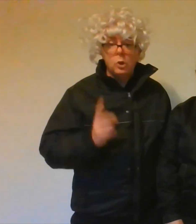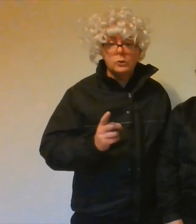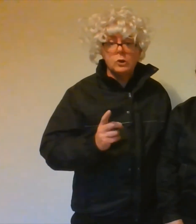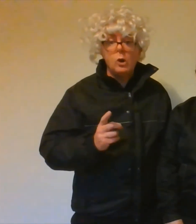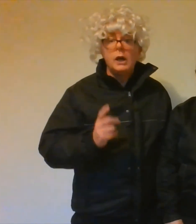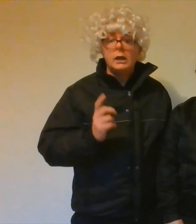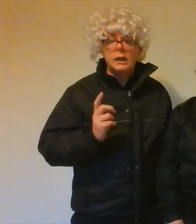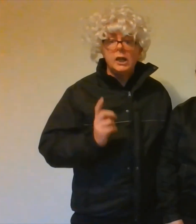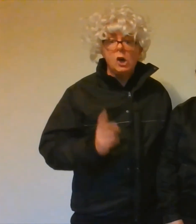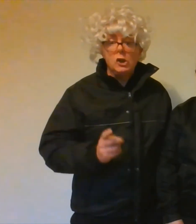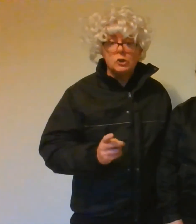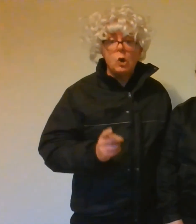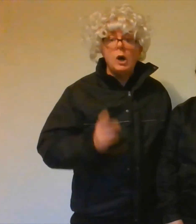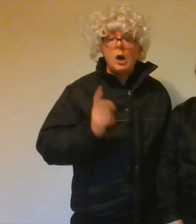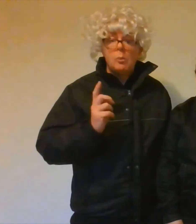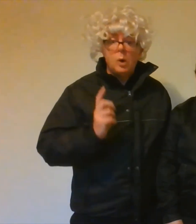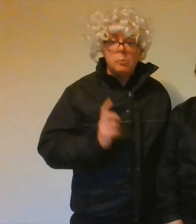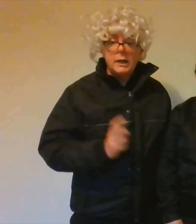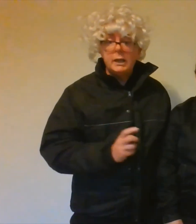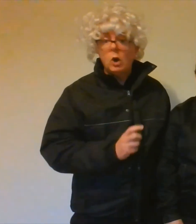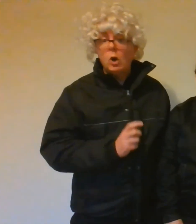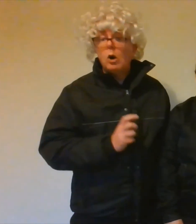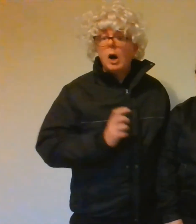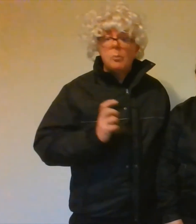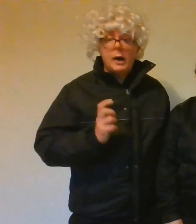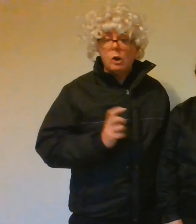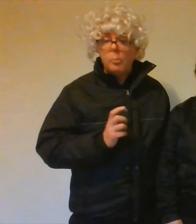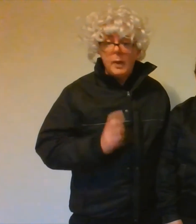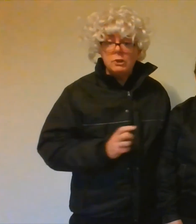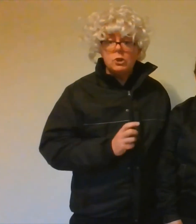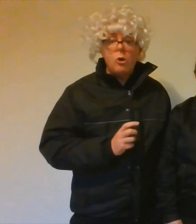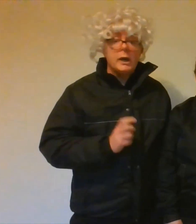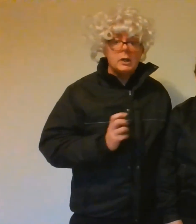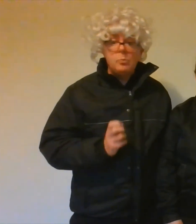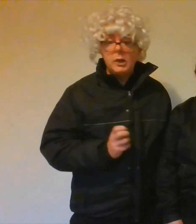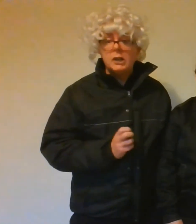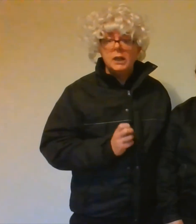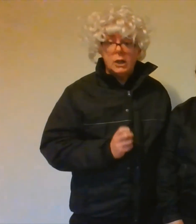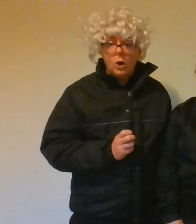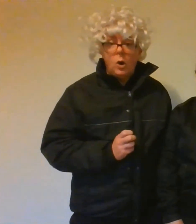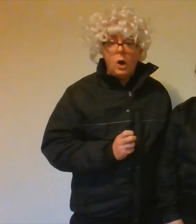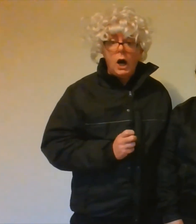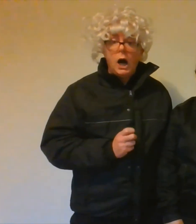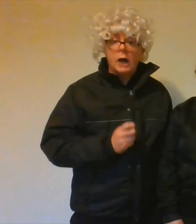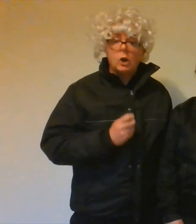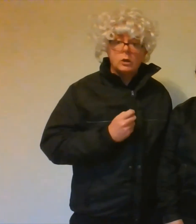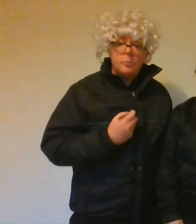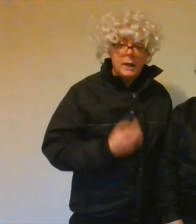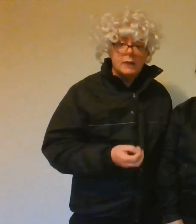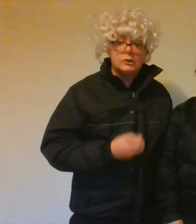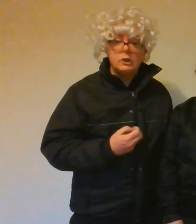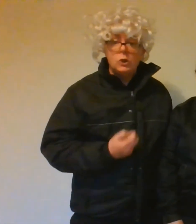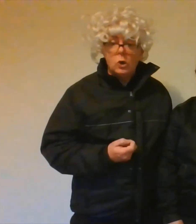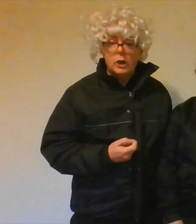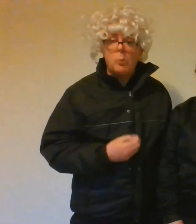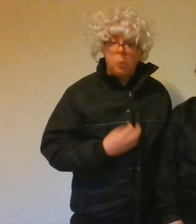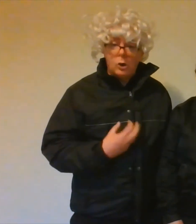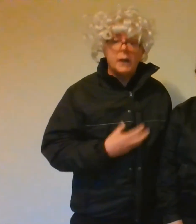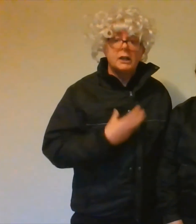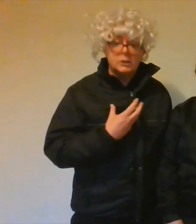Plus, lioizo, publico, pago bencho y picnico con bella signora por un